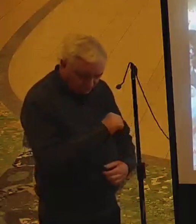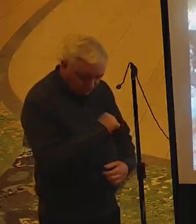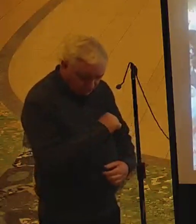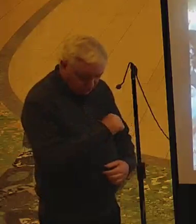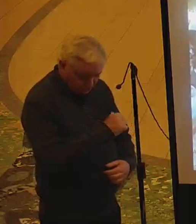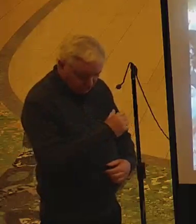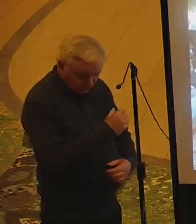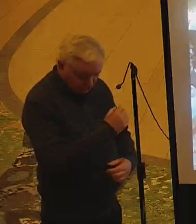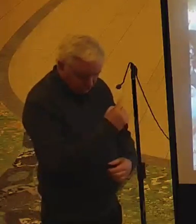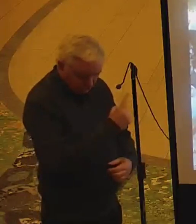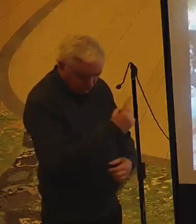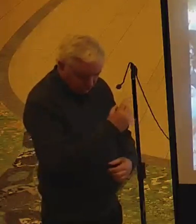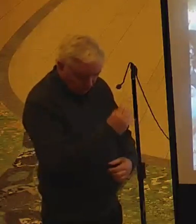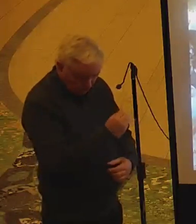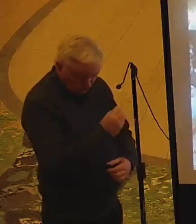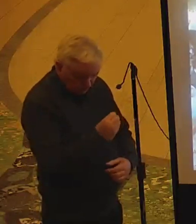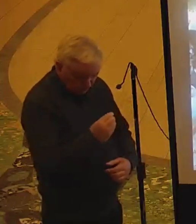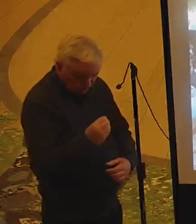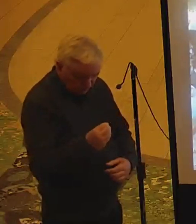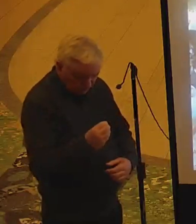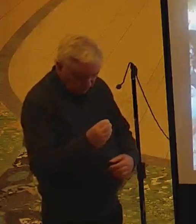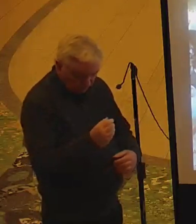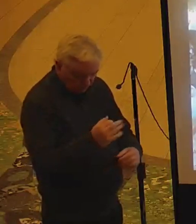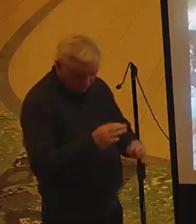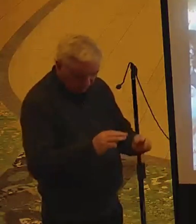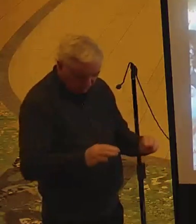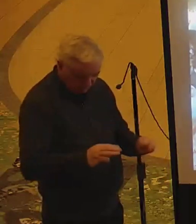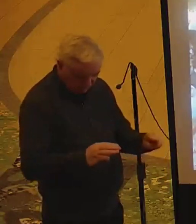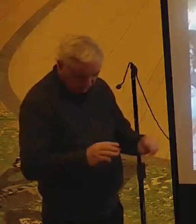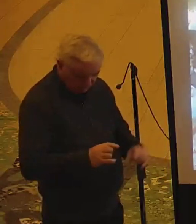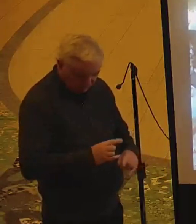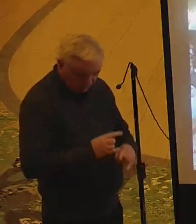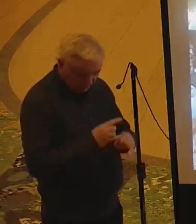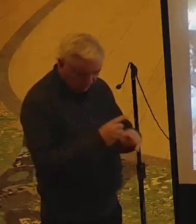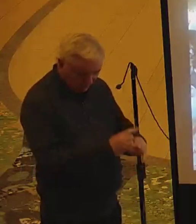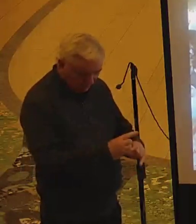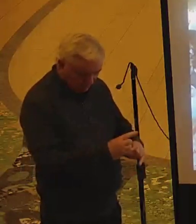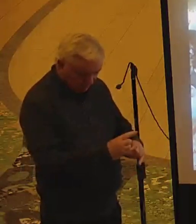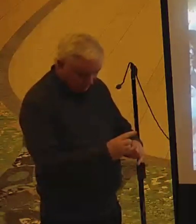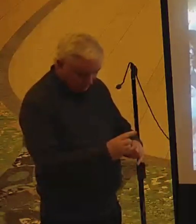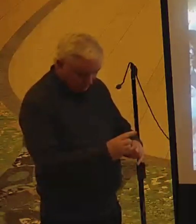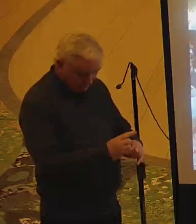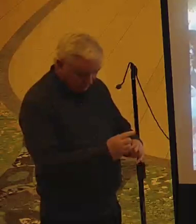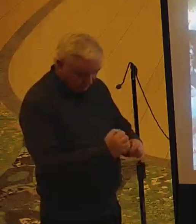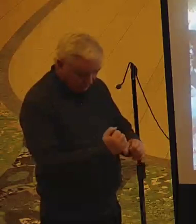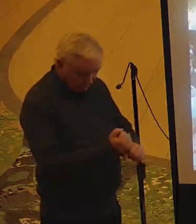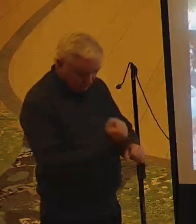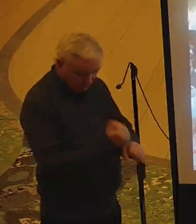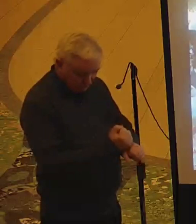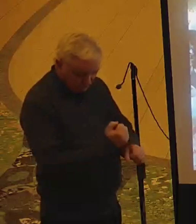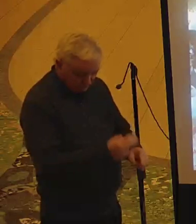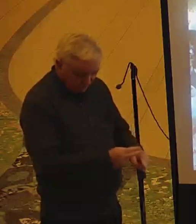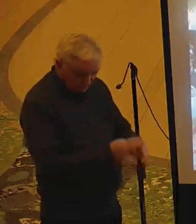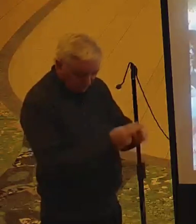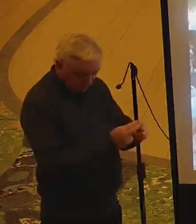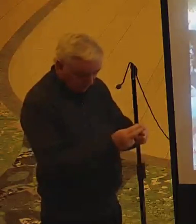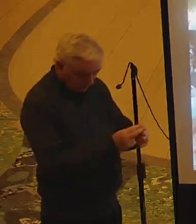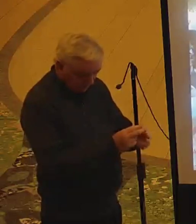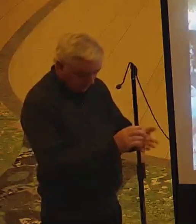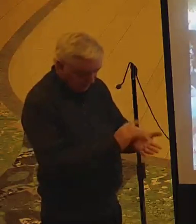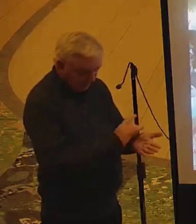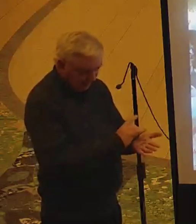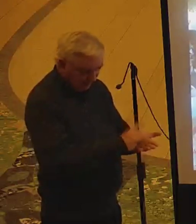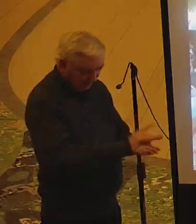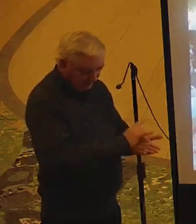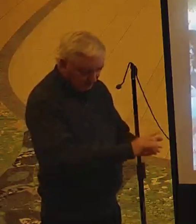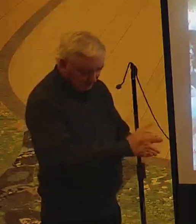thousands of people and helping to set up